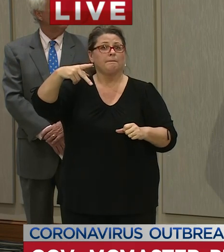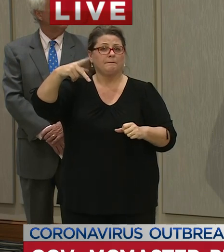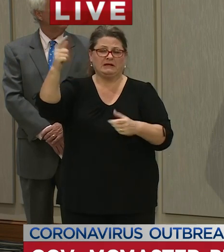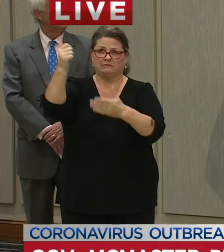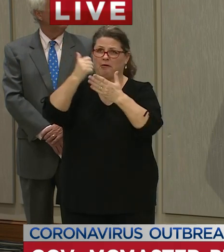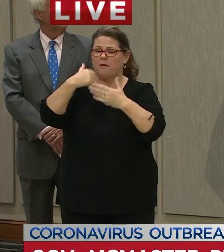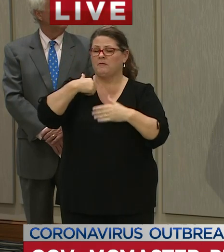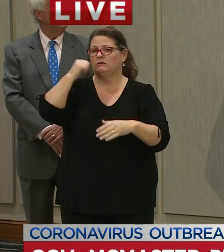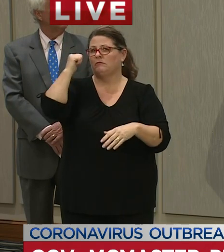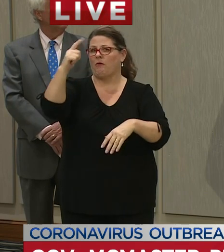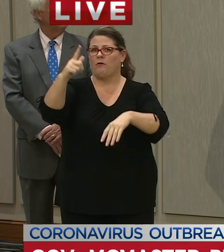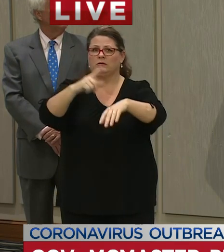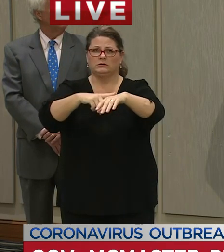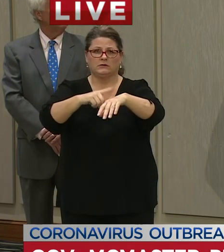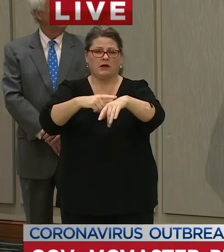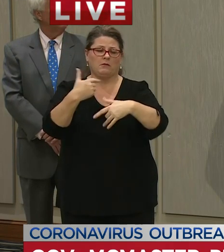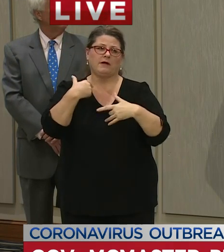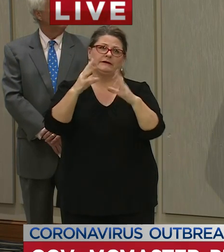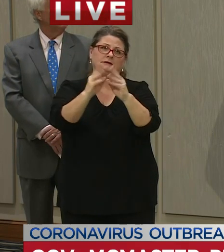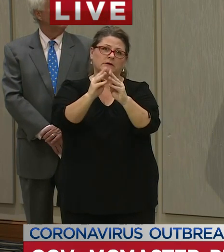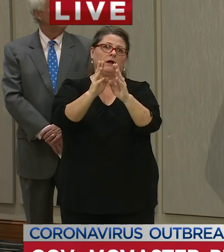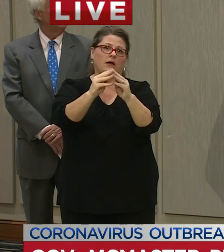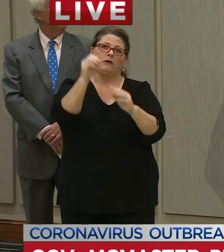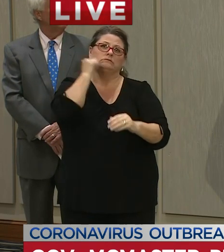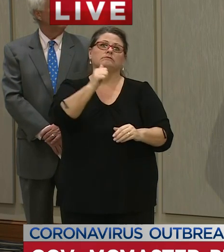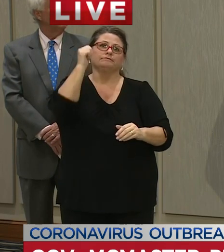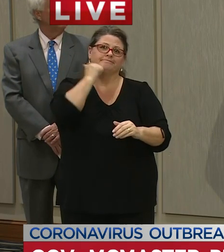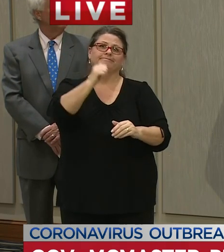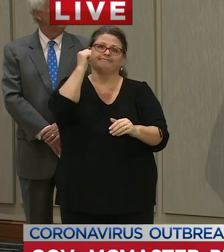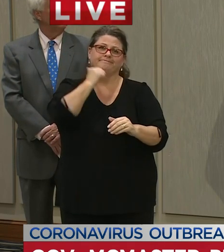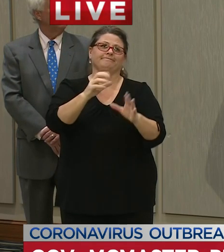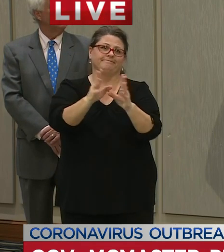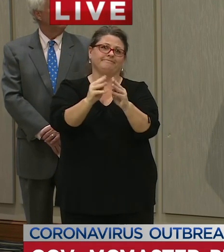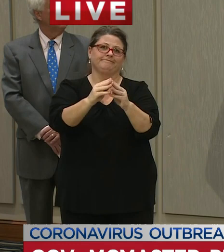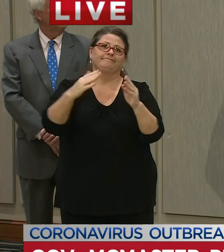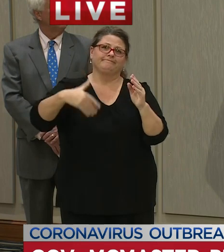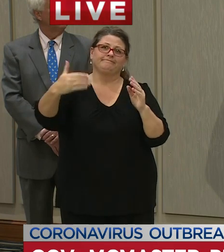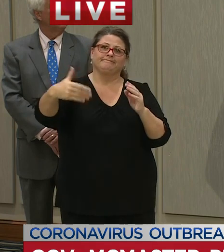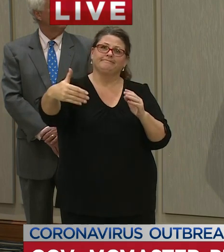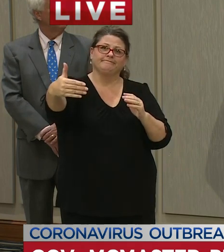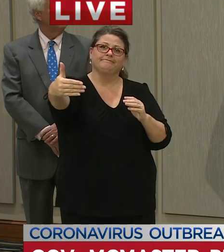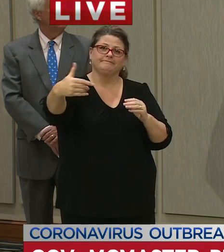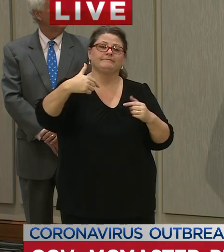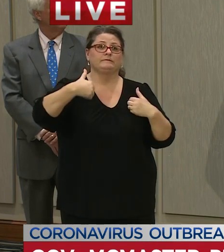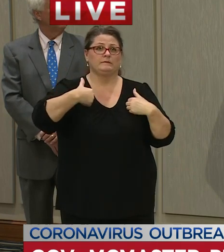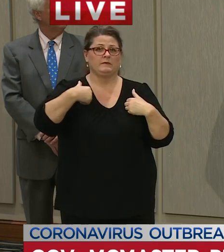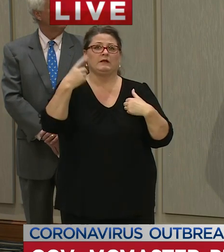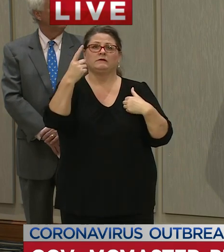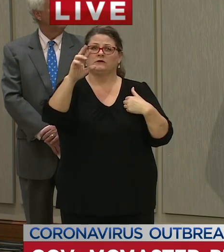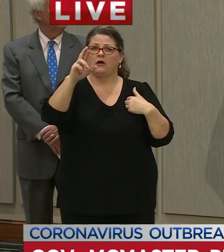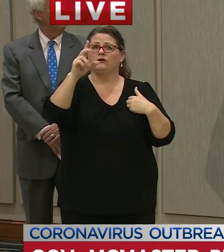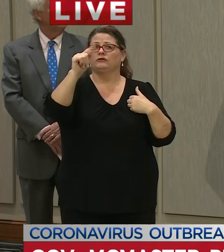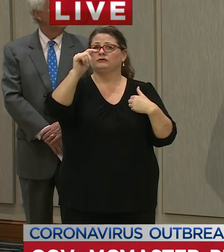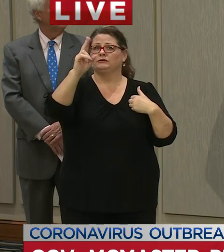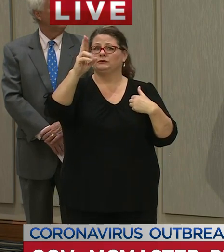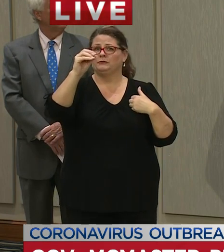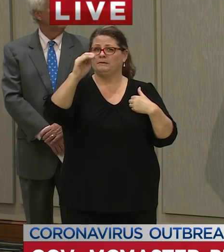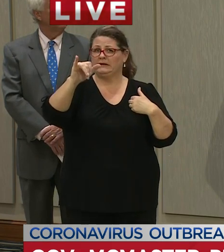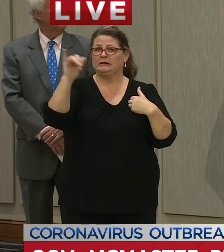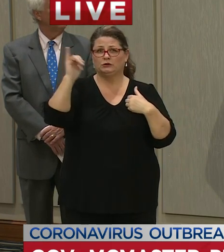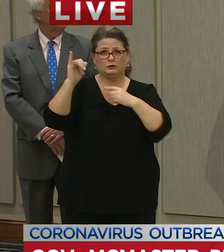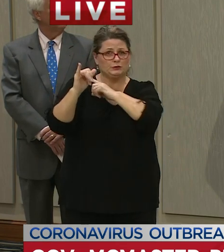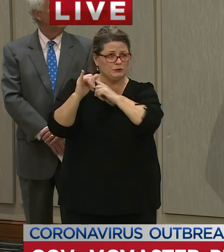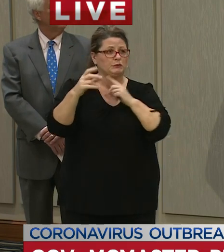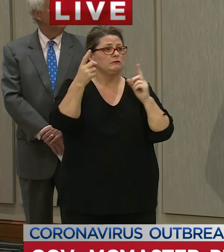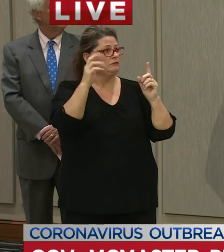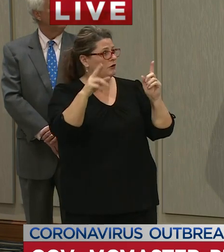step of the way we have conference calls as you know on a regular basis I do Dr. Toomey does and others as well Dr.